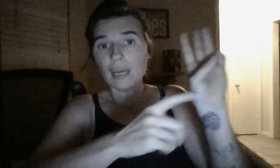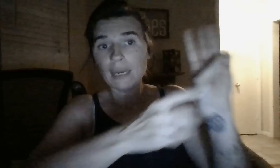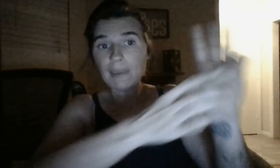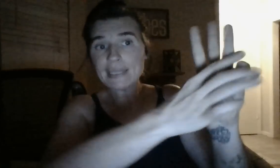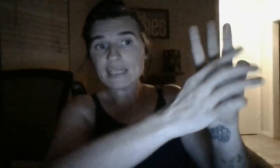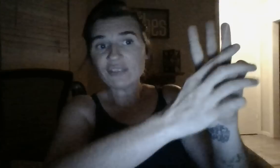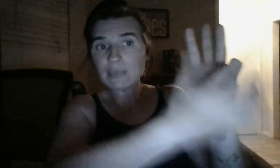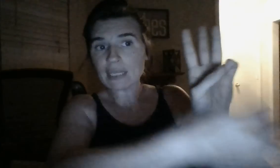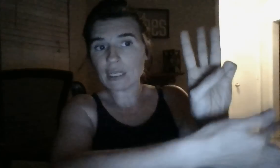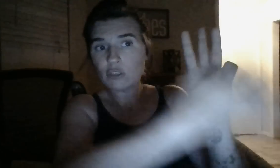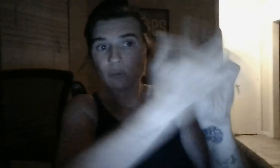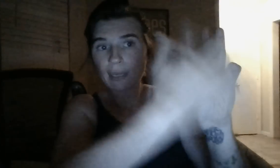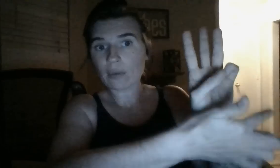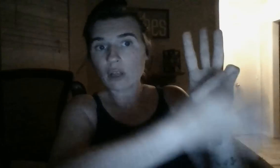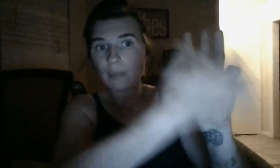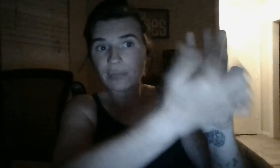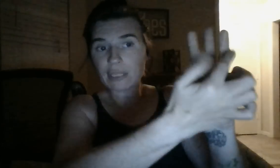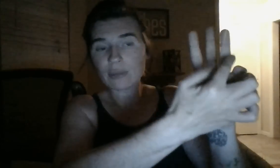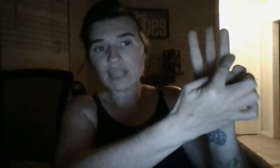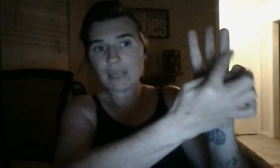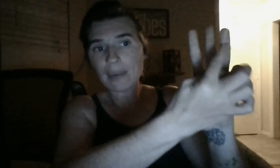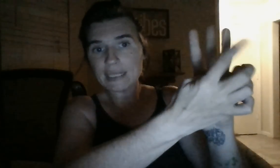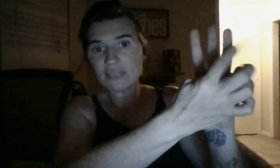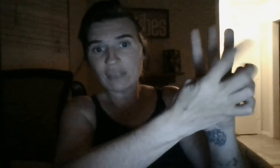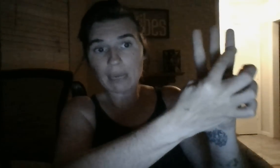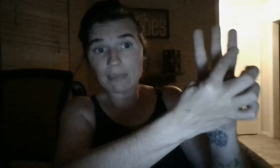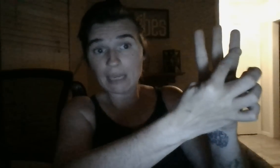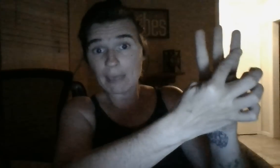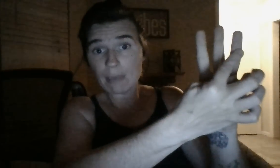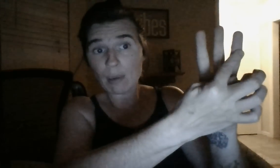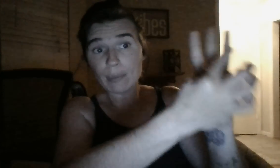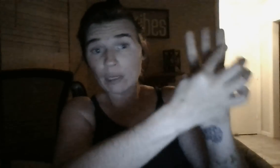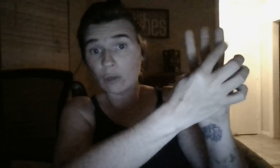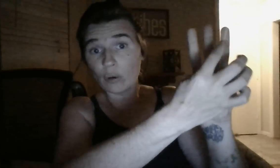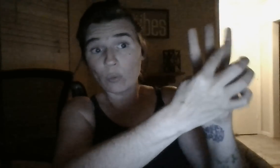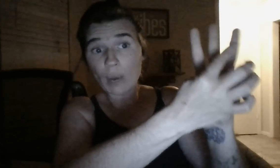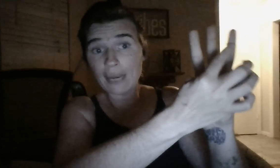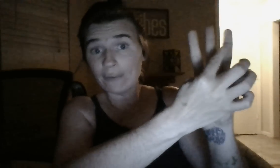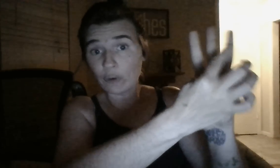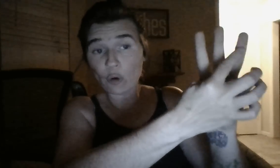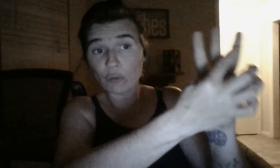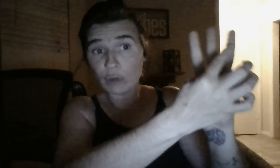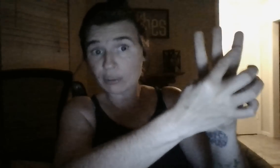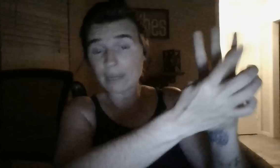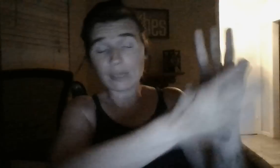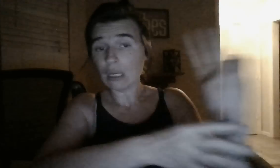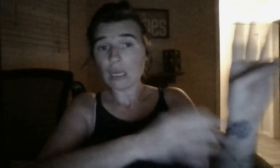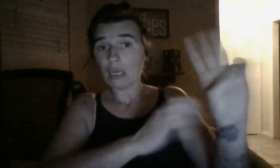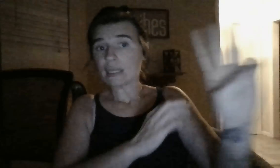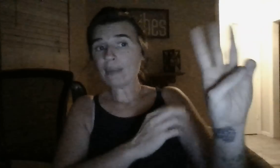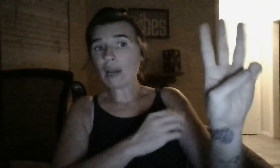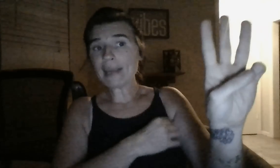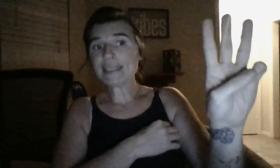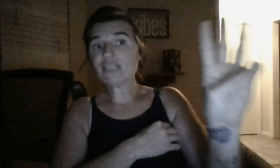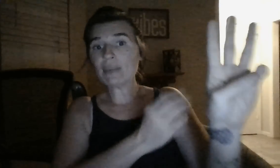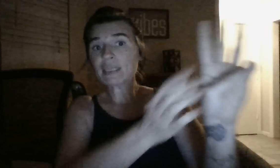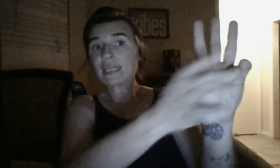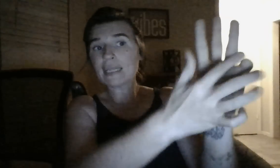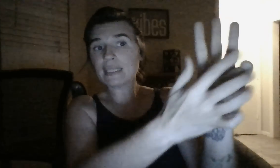And, a Pisces femme is getting a huge wake up call about this. So, I think a Pisces femme might be a baby mama. Or, a wife. Or, a girlfriend. something. Somehow, a Pisces femme is connected